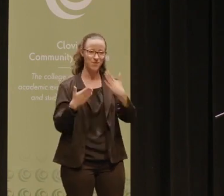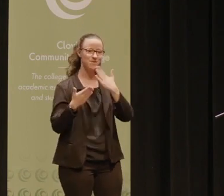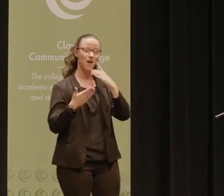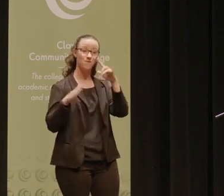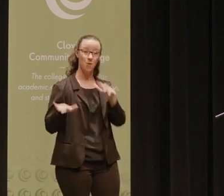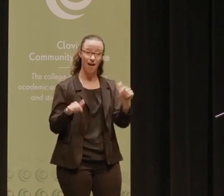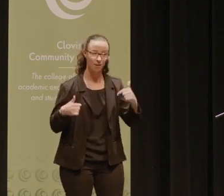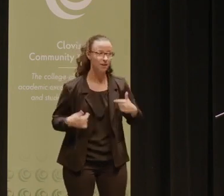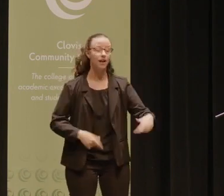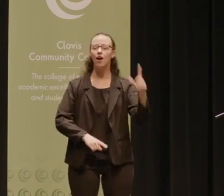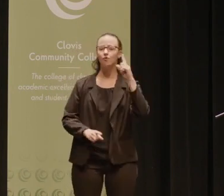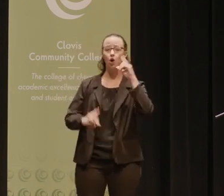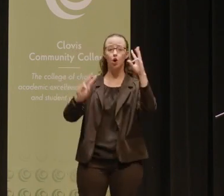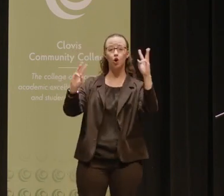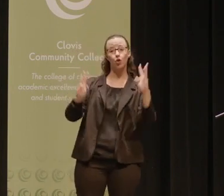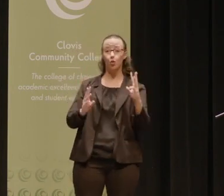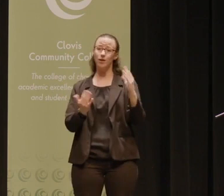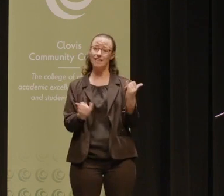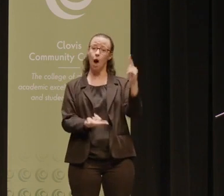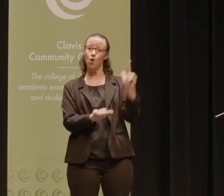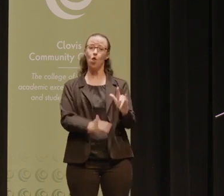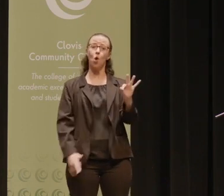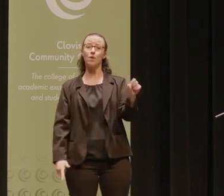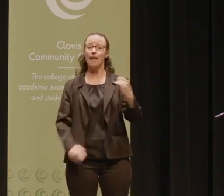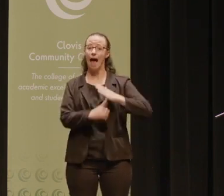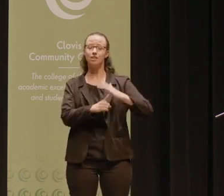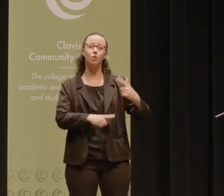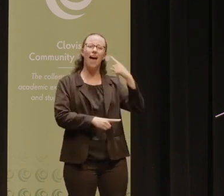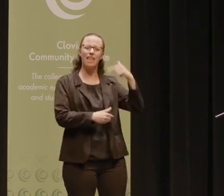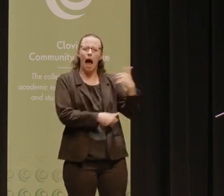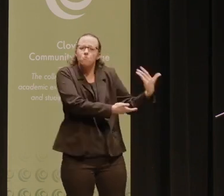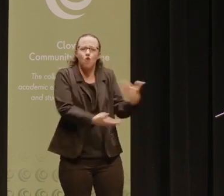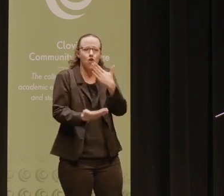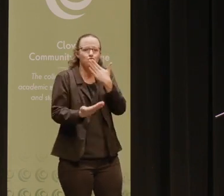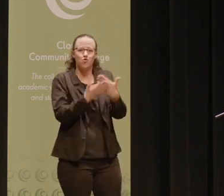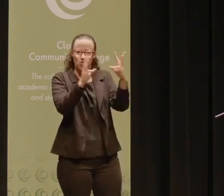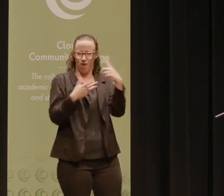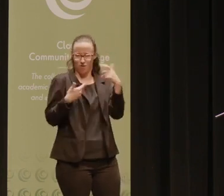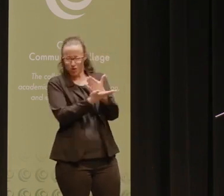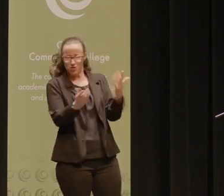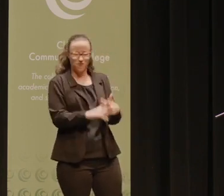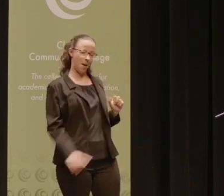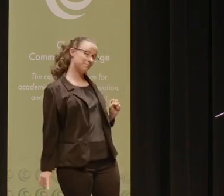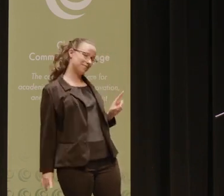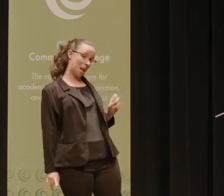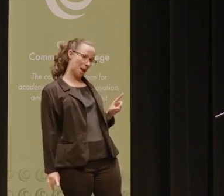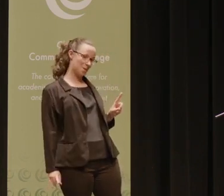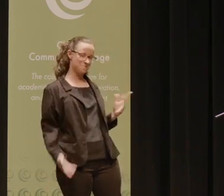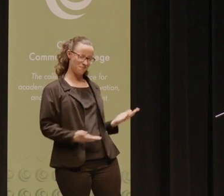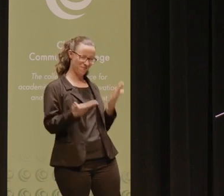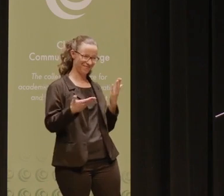having me. I hear the weather is down to the low 90s so I like to think that I brought some good weather with me here from San Diego, right?